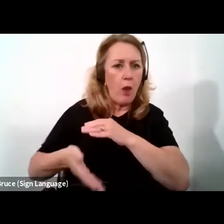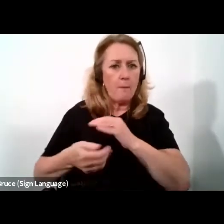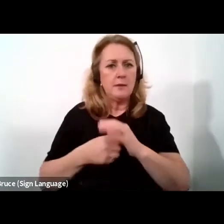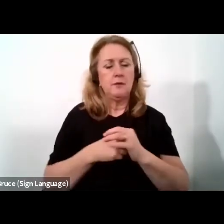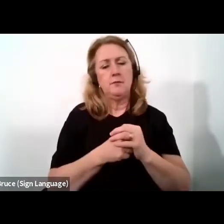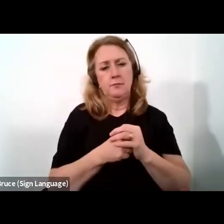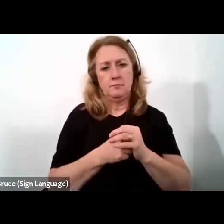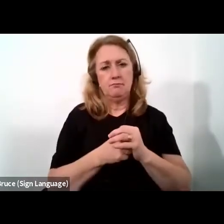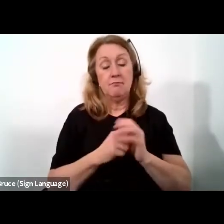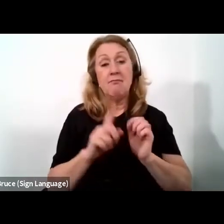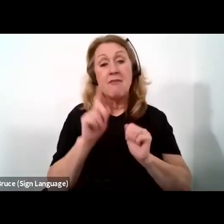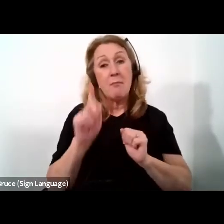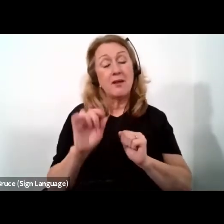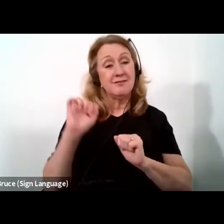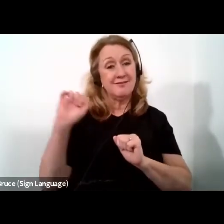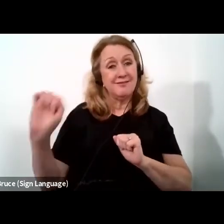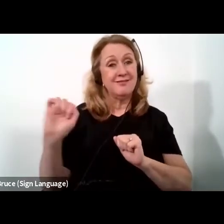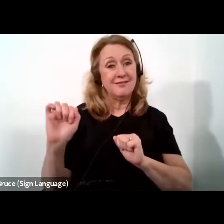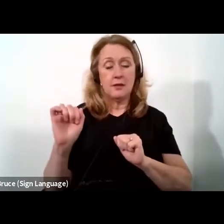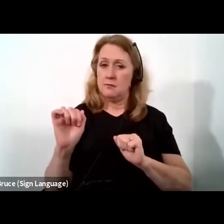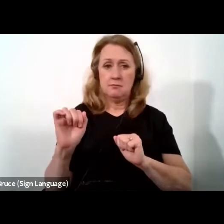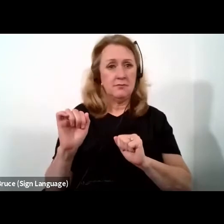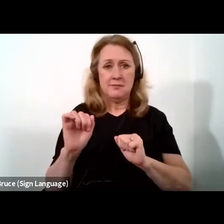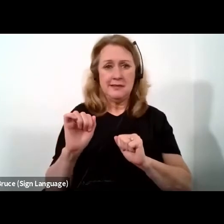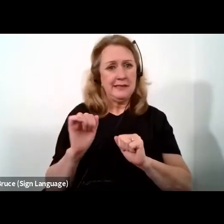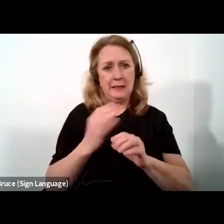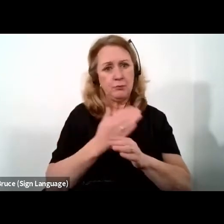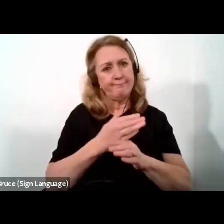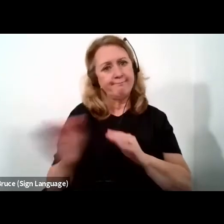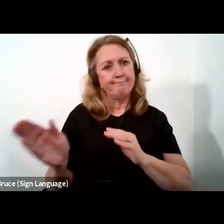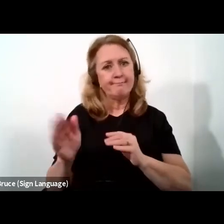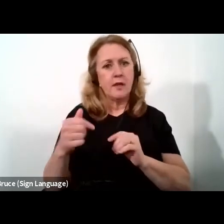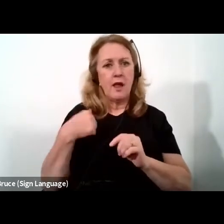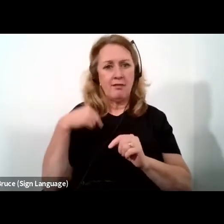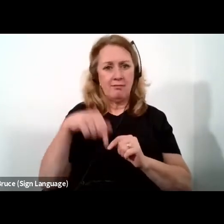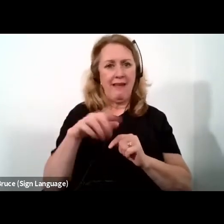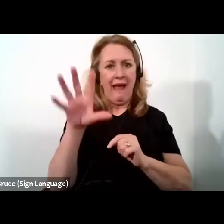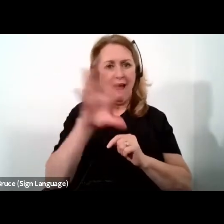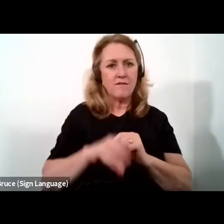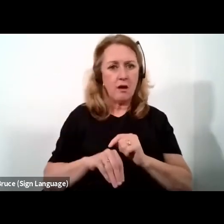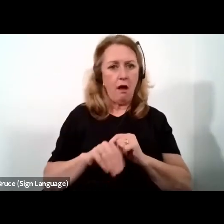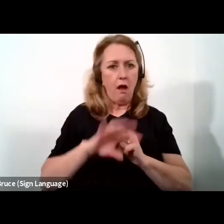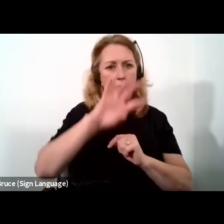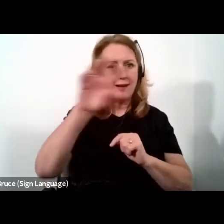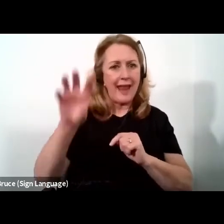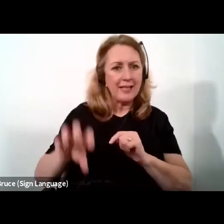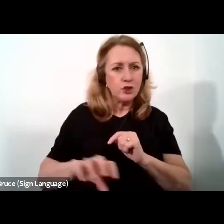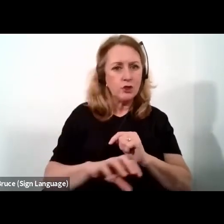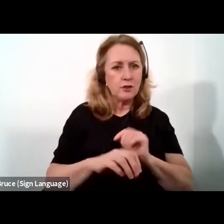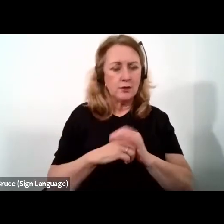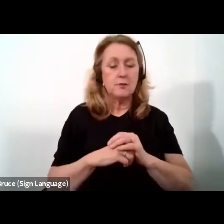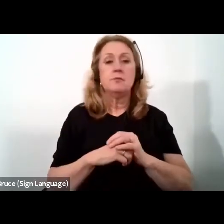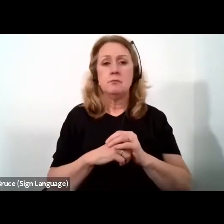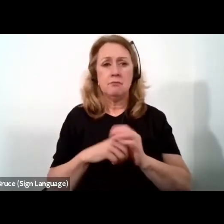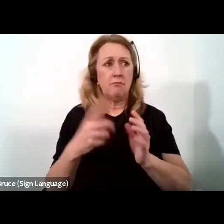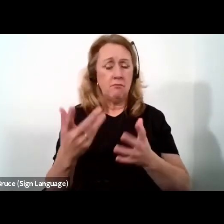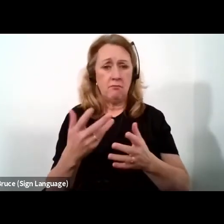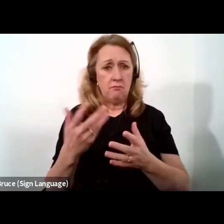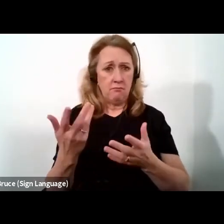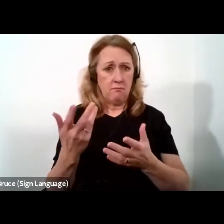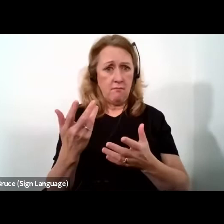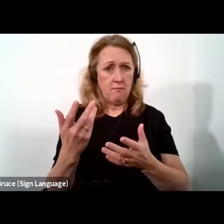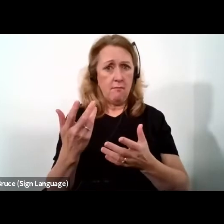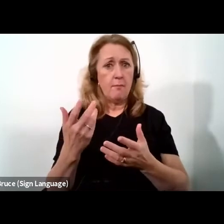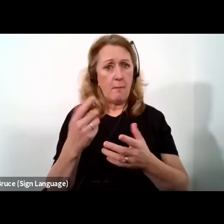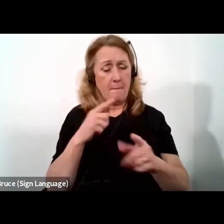this narrative seems to exclude many African nations. Despite the manufacturing potential and promising trajectories,